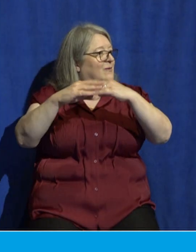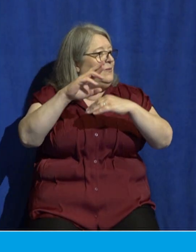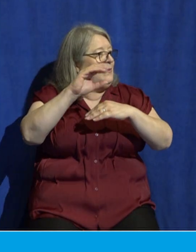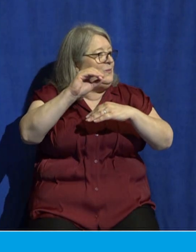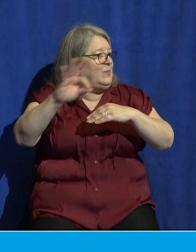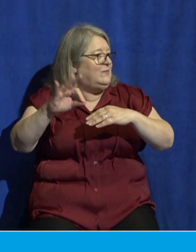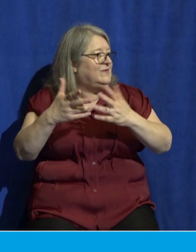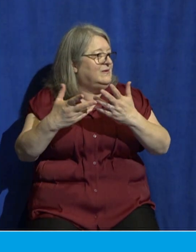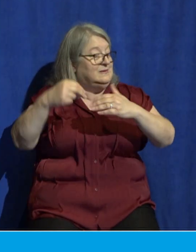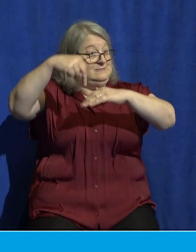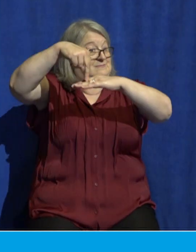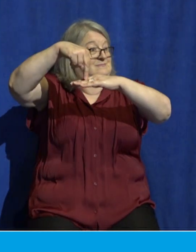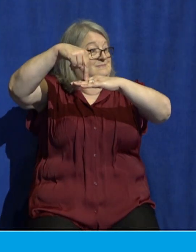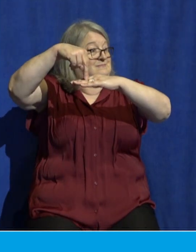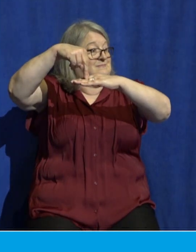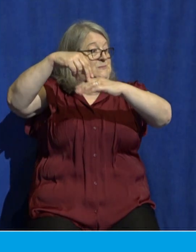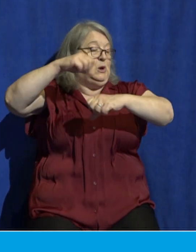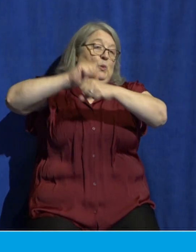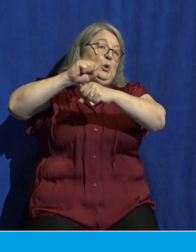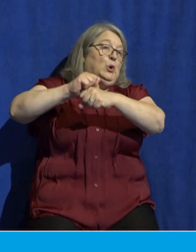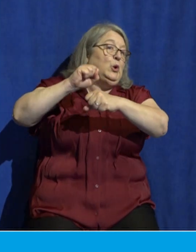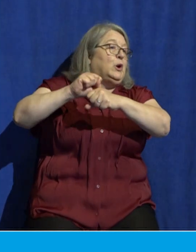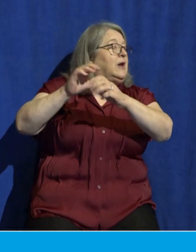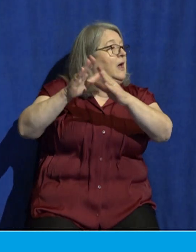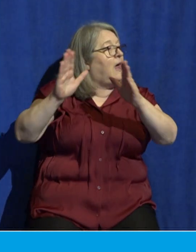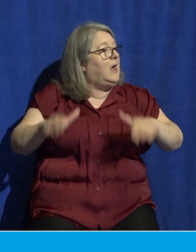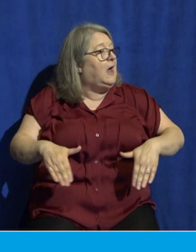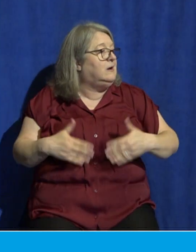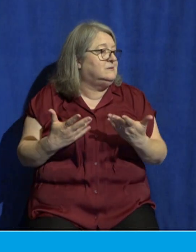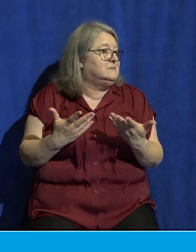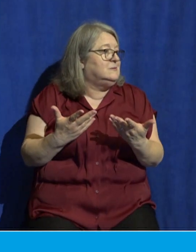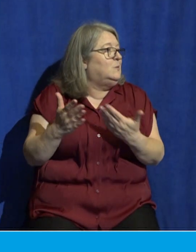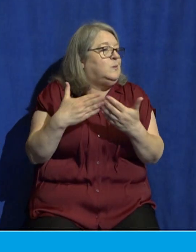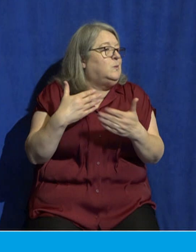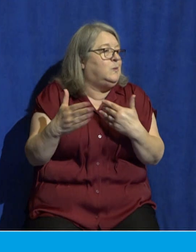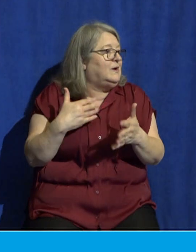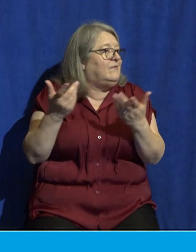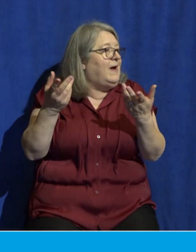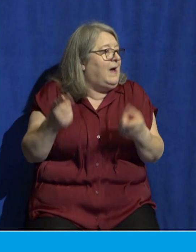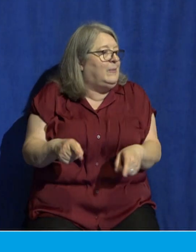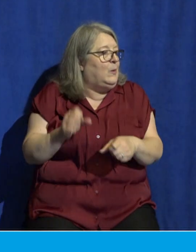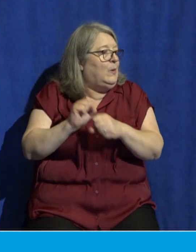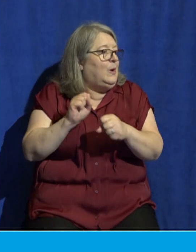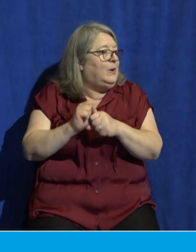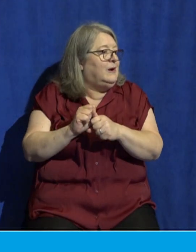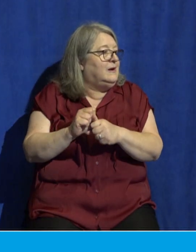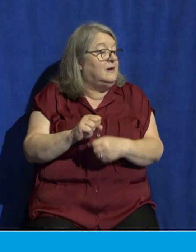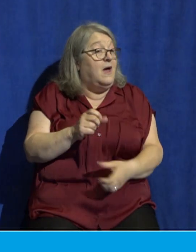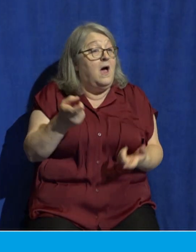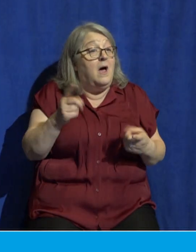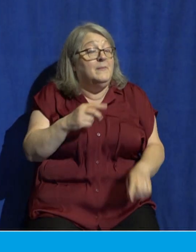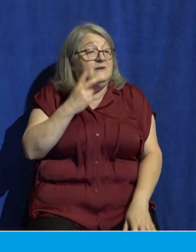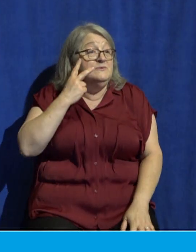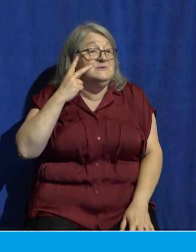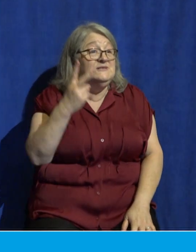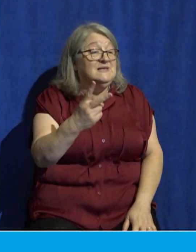the top of your house, working on your house, or drying some fruit, or whatever is going on, right? When you see this happen, the abomination of